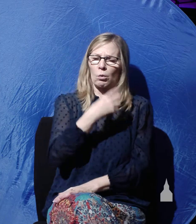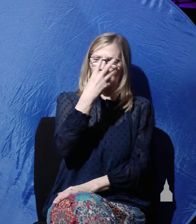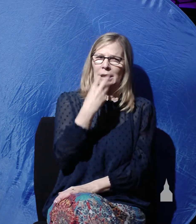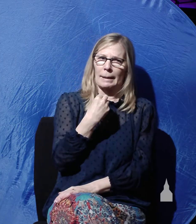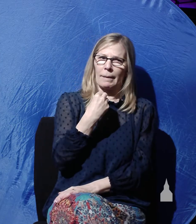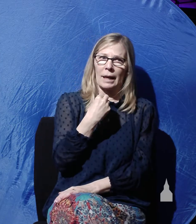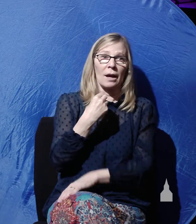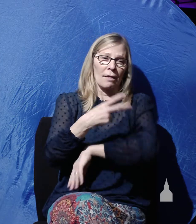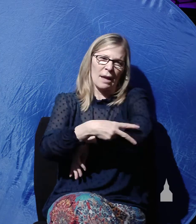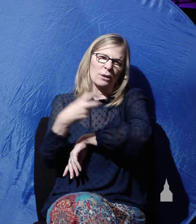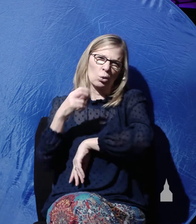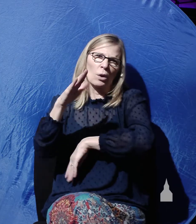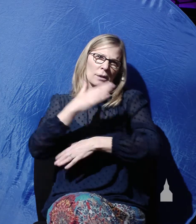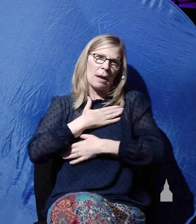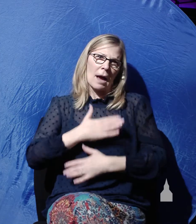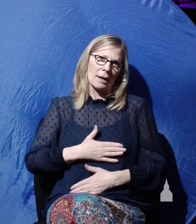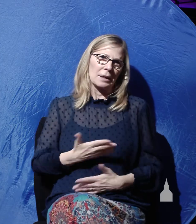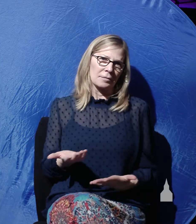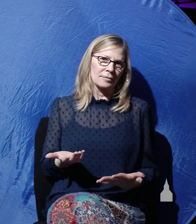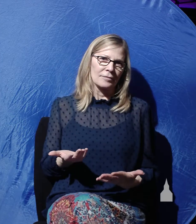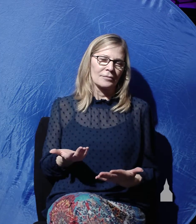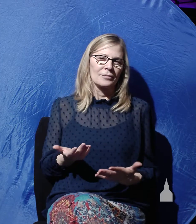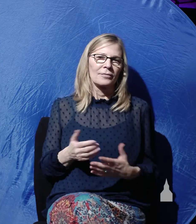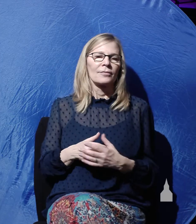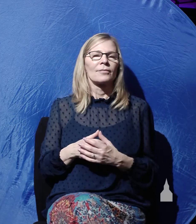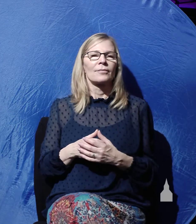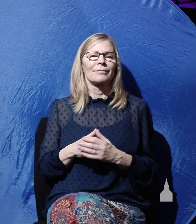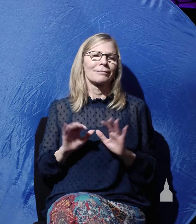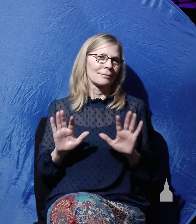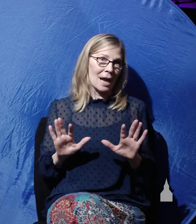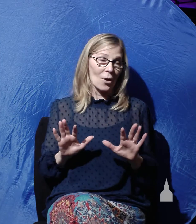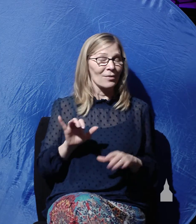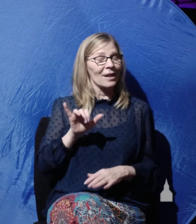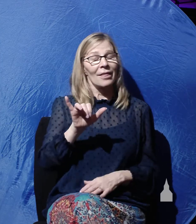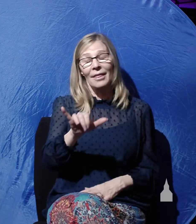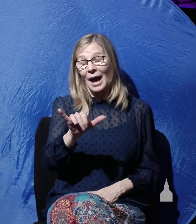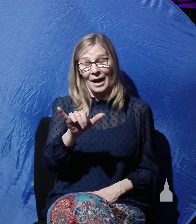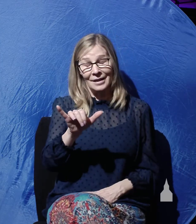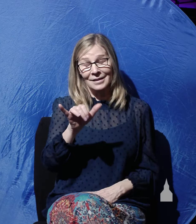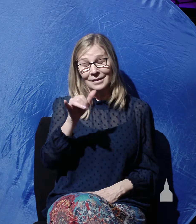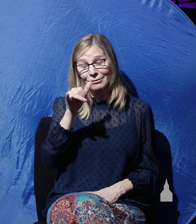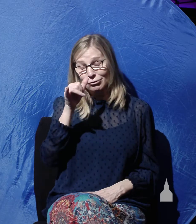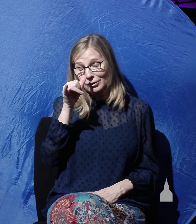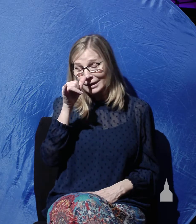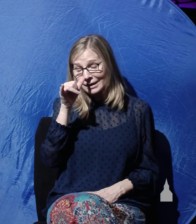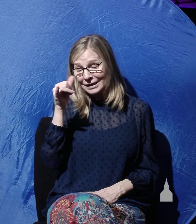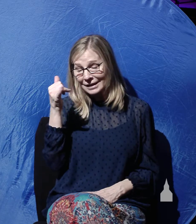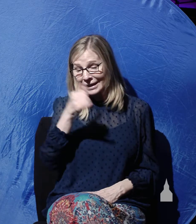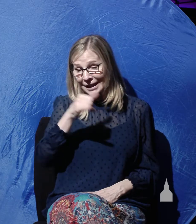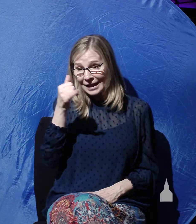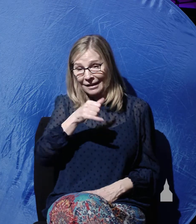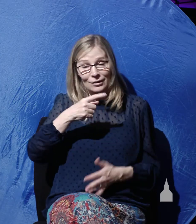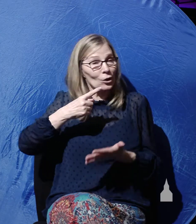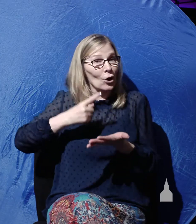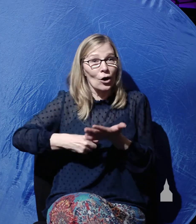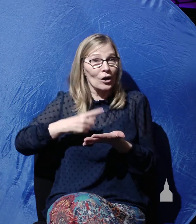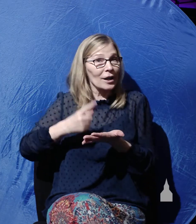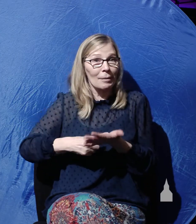they stole his body. Now folks, this is such a ridiculous argument and falsehood